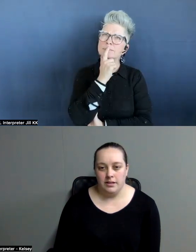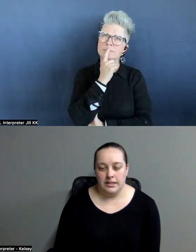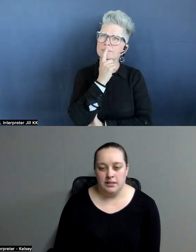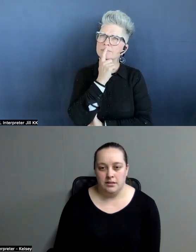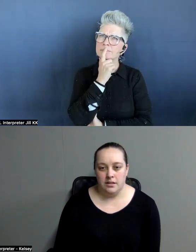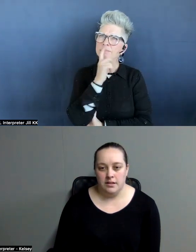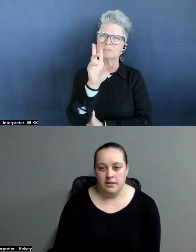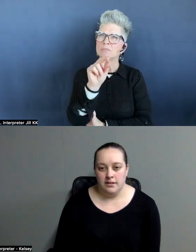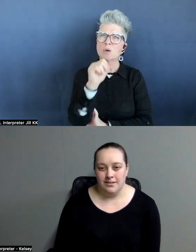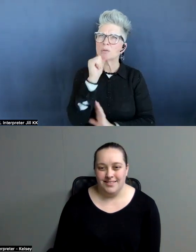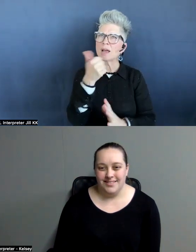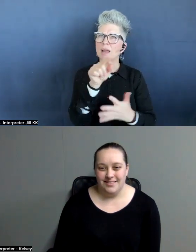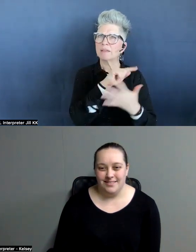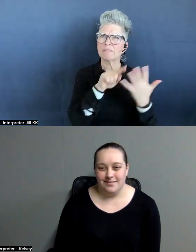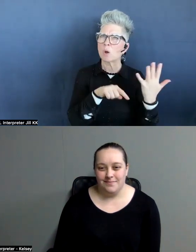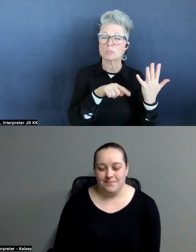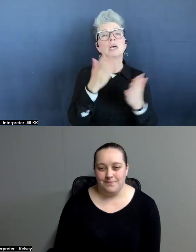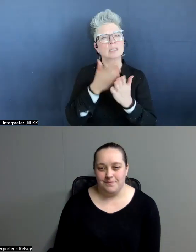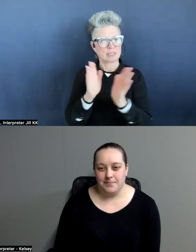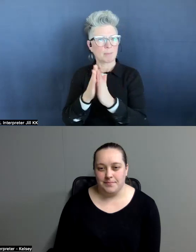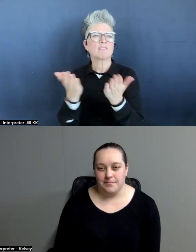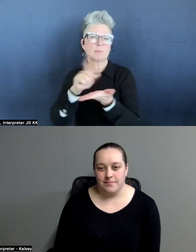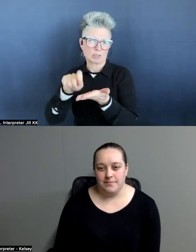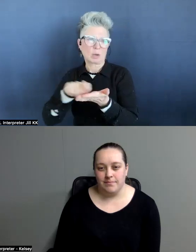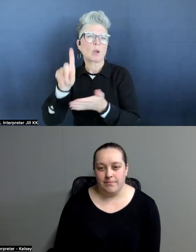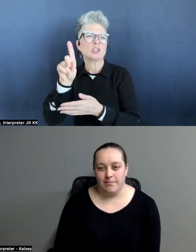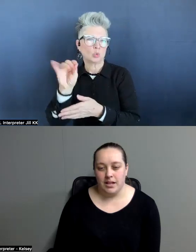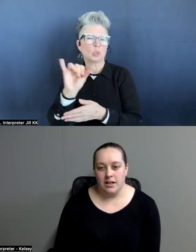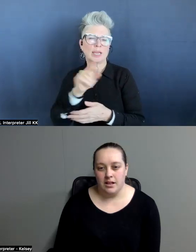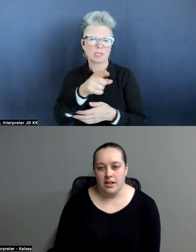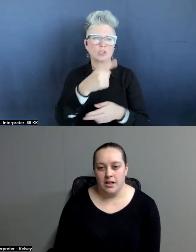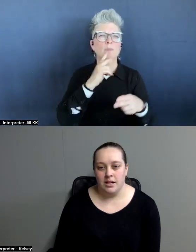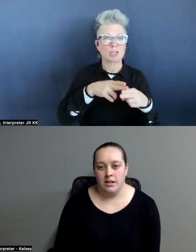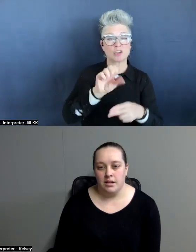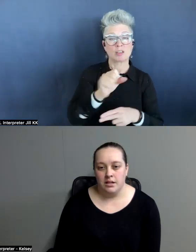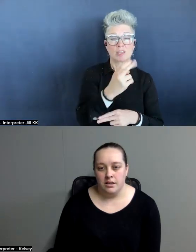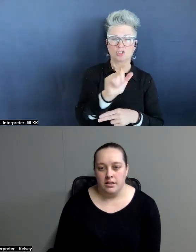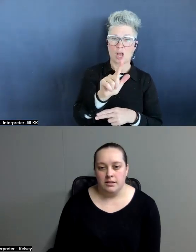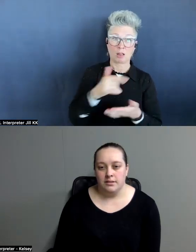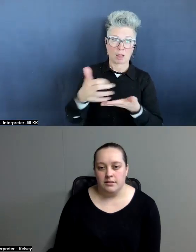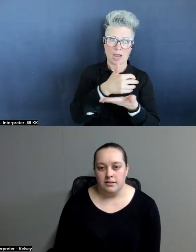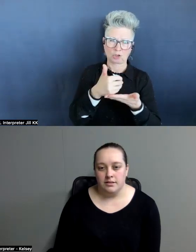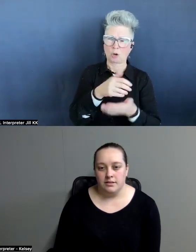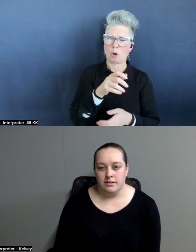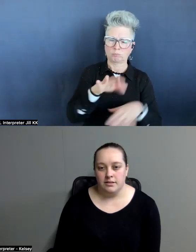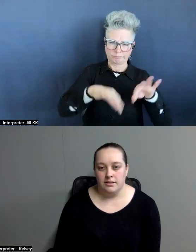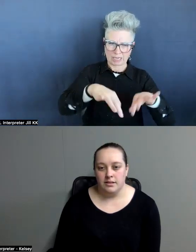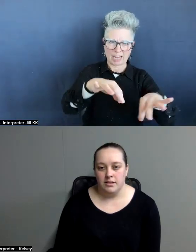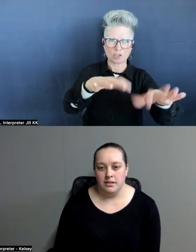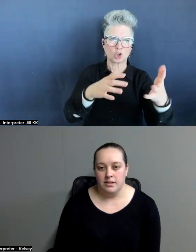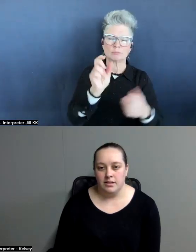Nope, not any of those. Some of, some of the books I write do. And like you mentioned the shell collector, absolutely. You know, um,